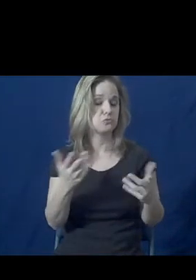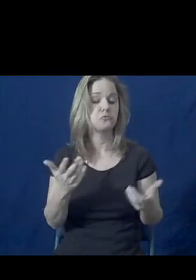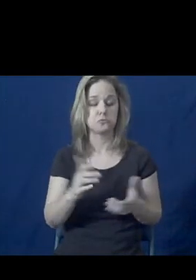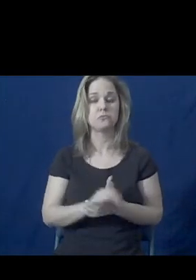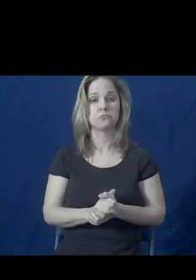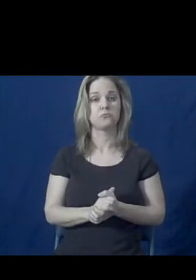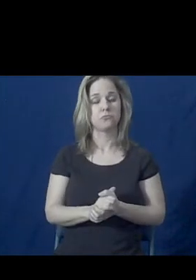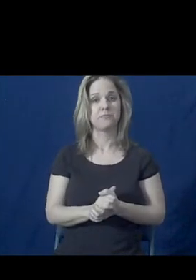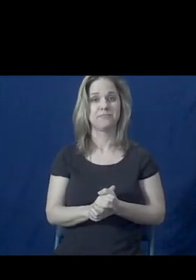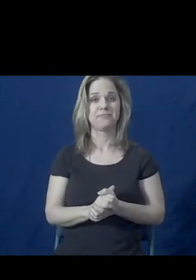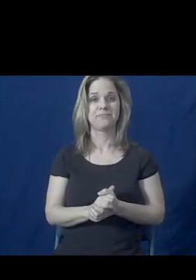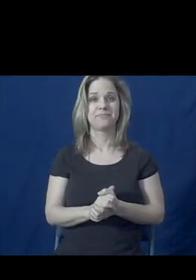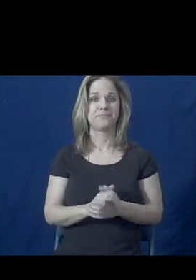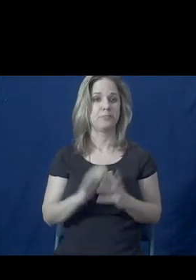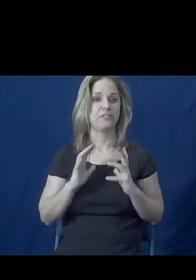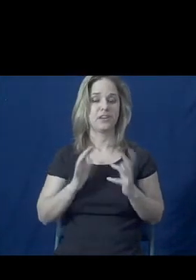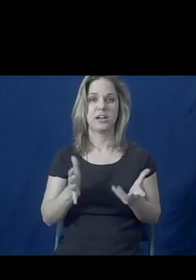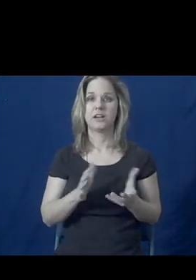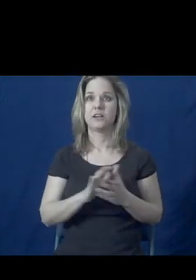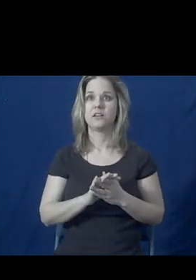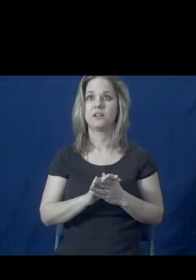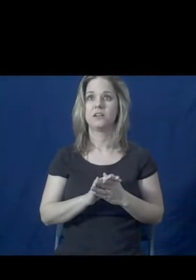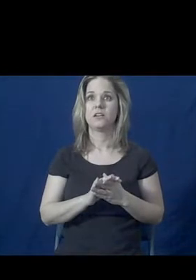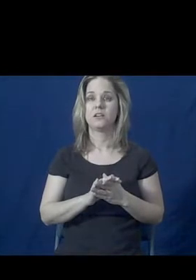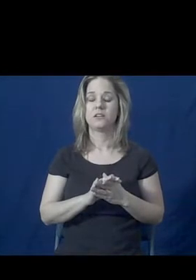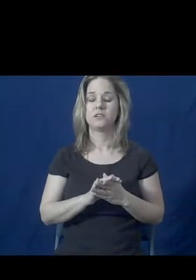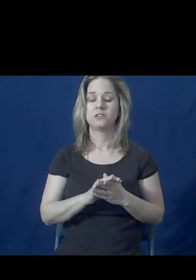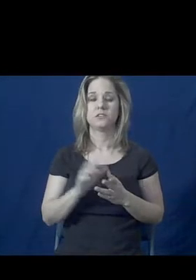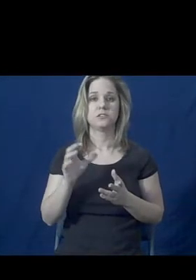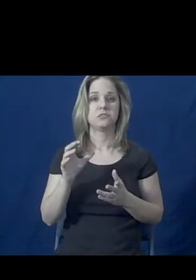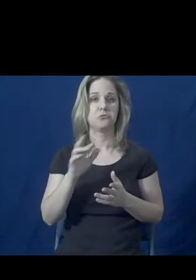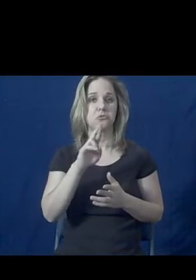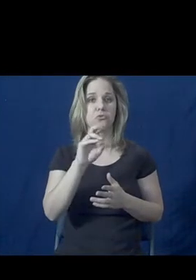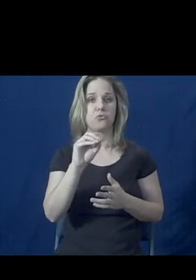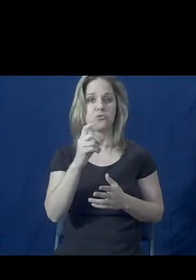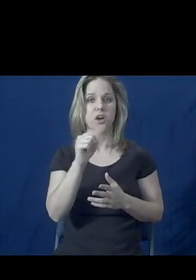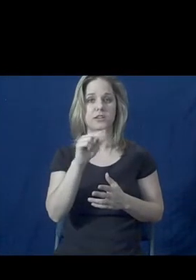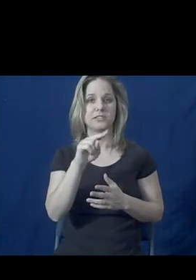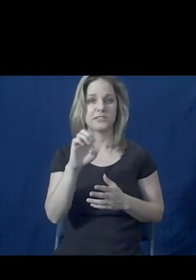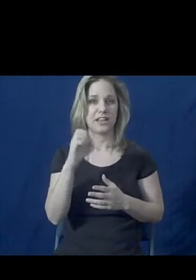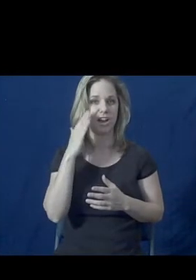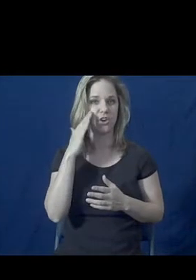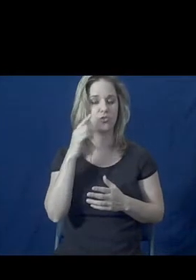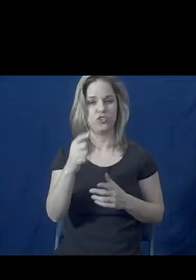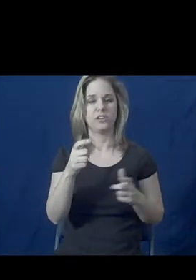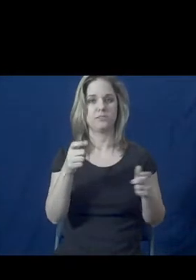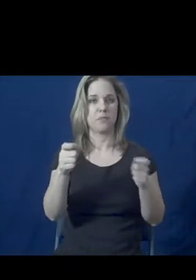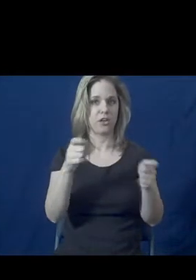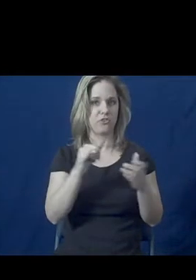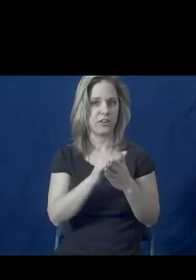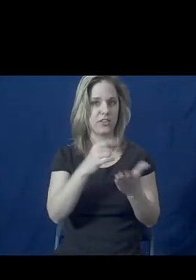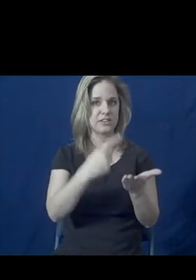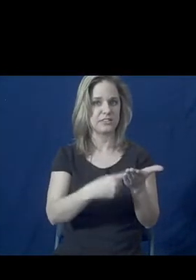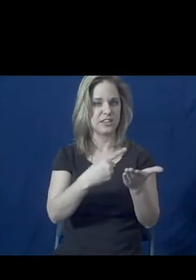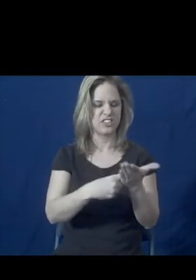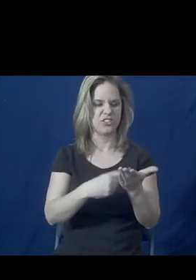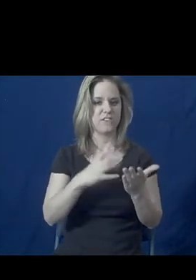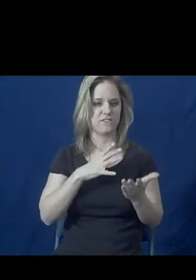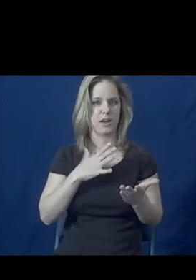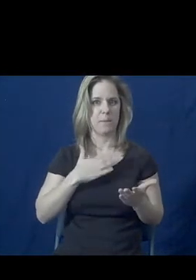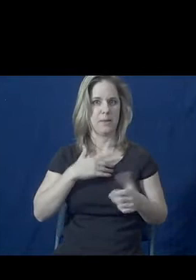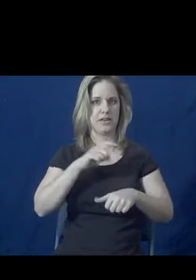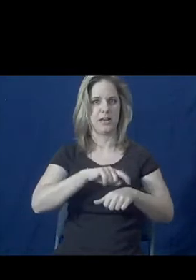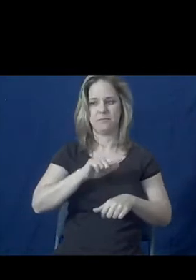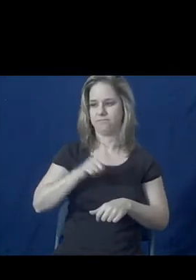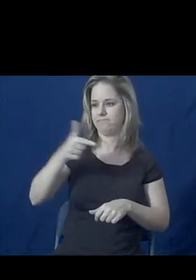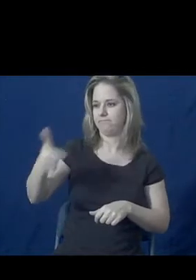entertain those. But apart from that, as Roxanne is moderating this discussion, I will yield the floor